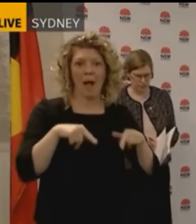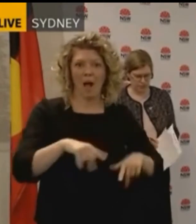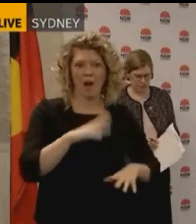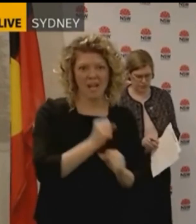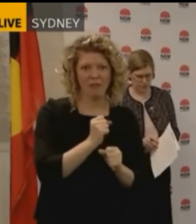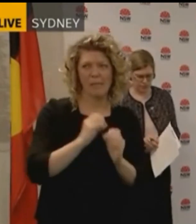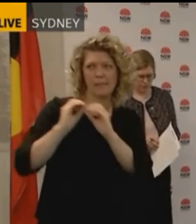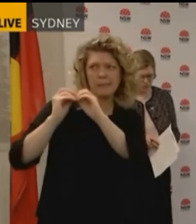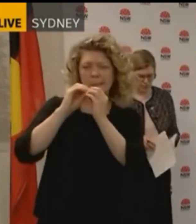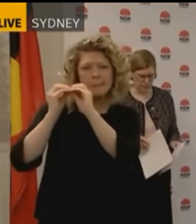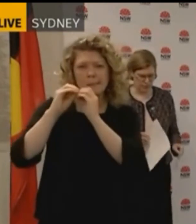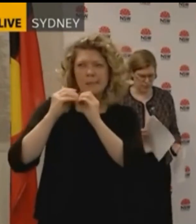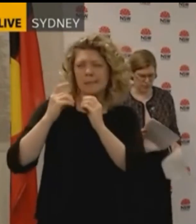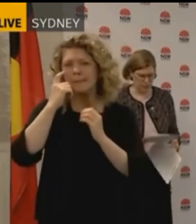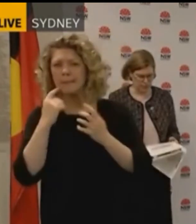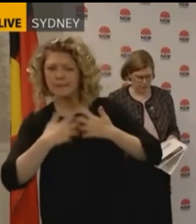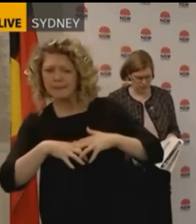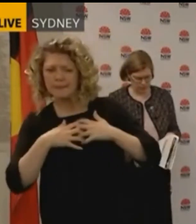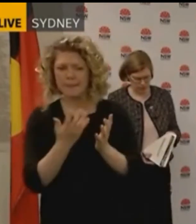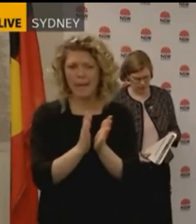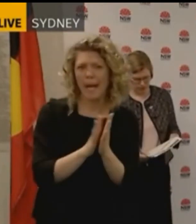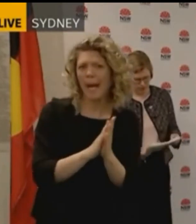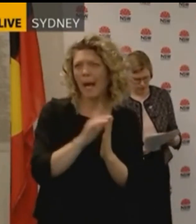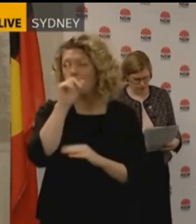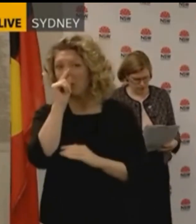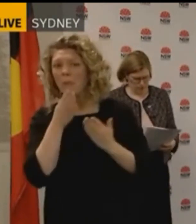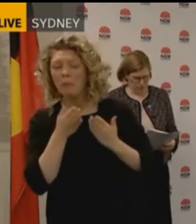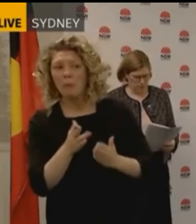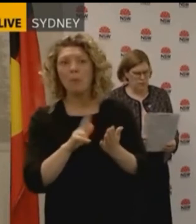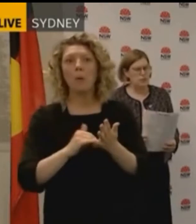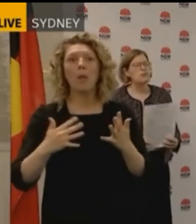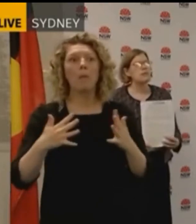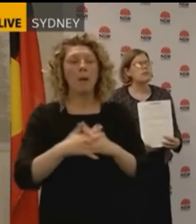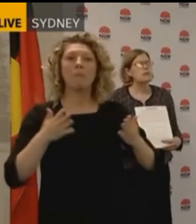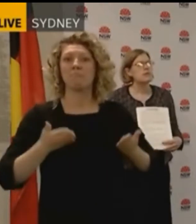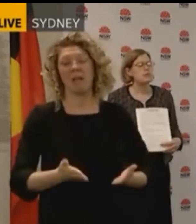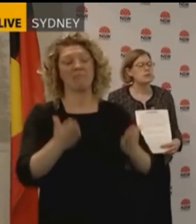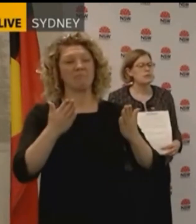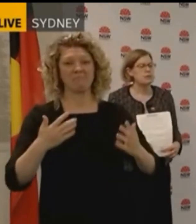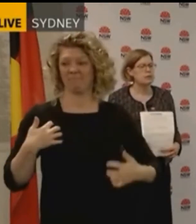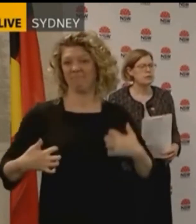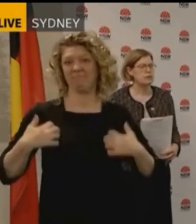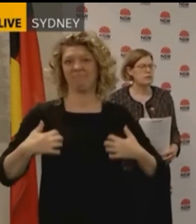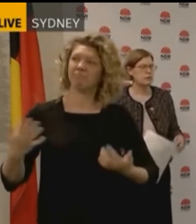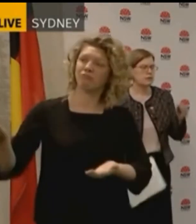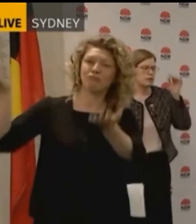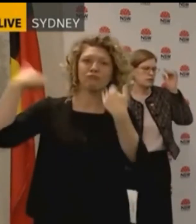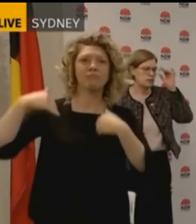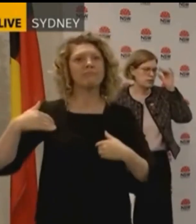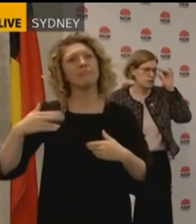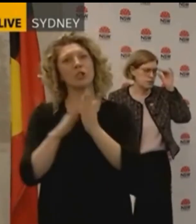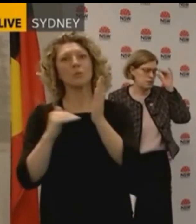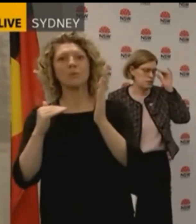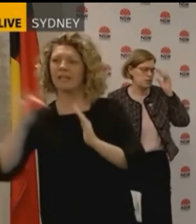months working through what they could do and what they couldn't do but the New South Wales Government has been keen to open up our